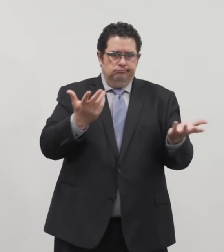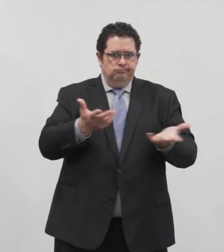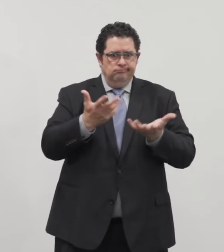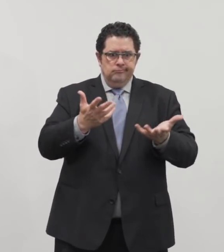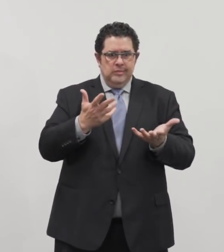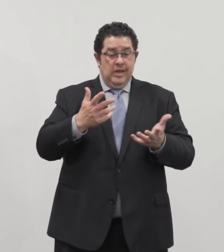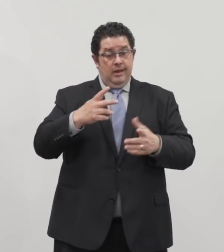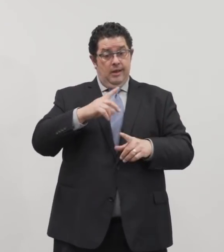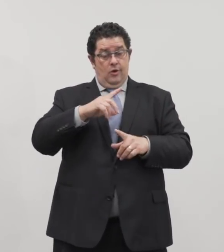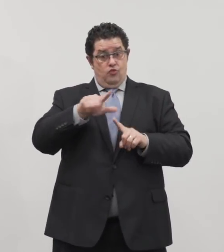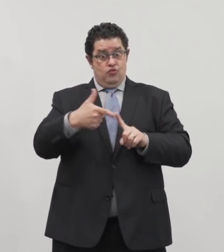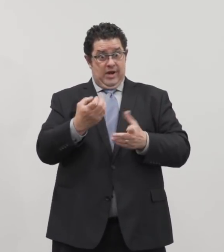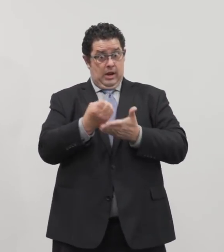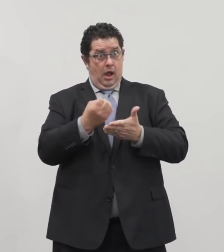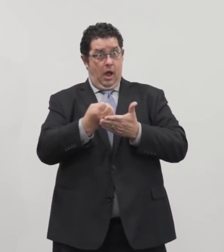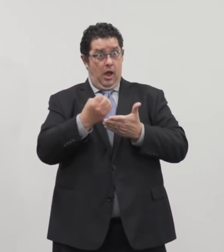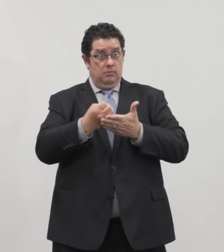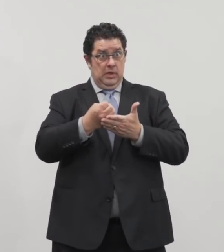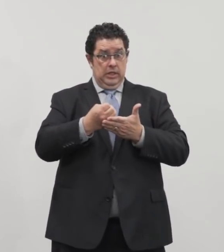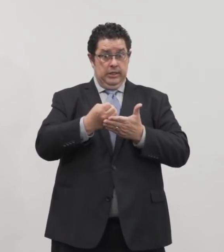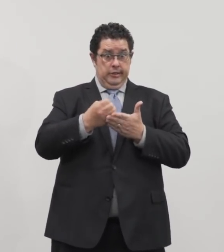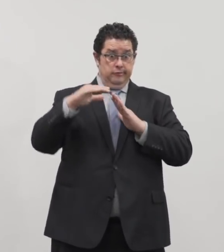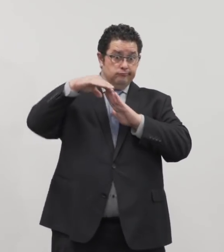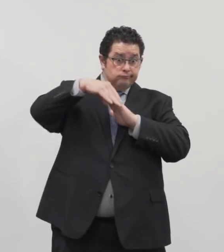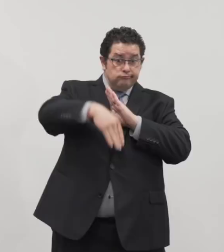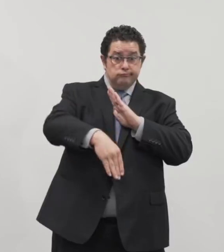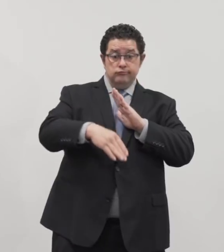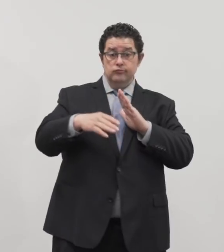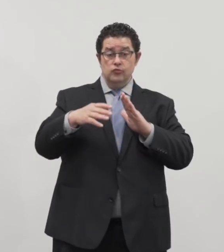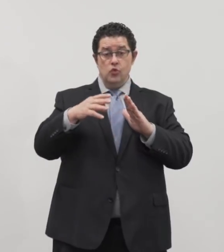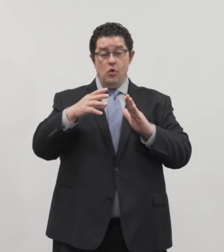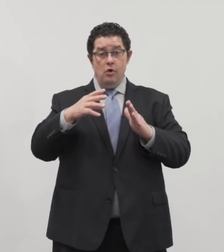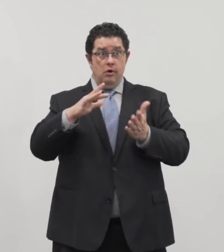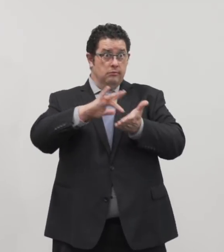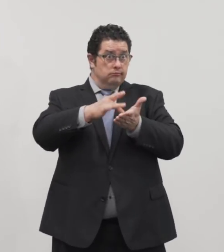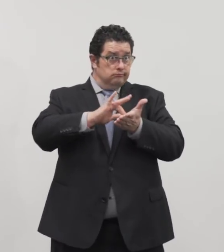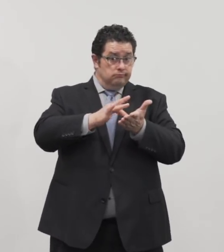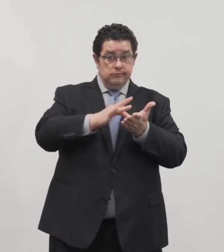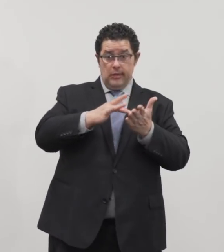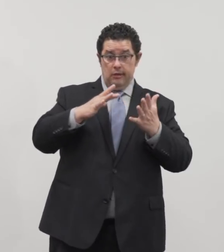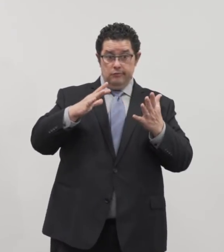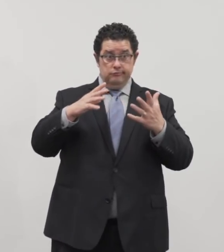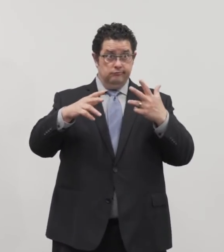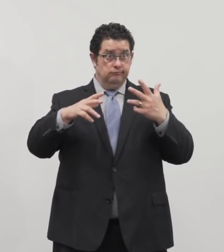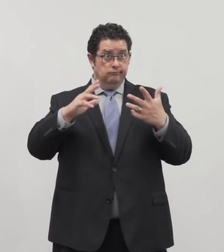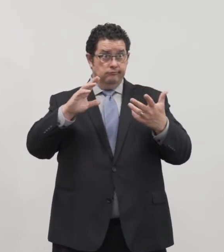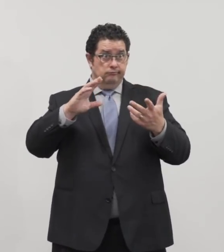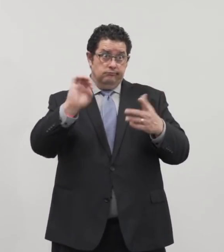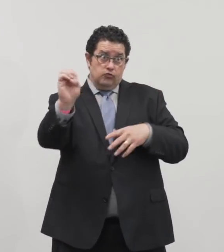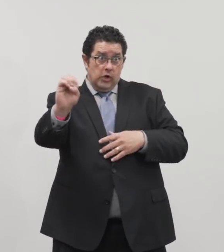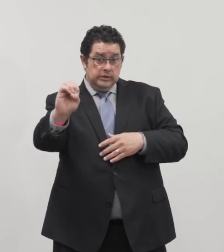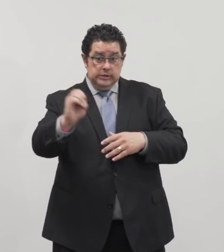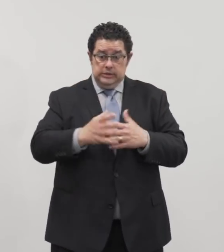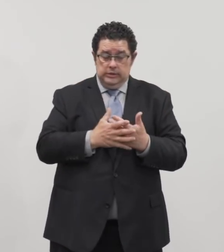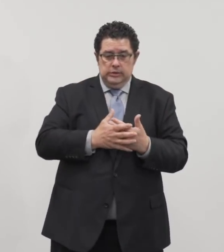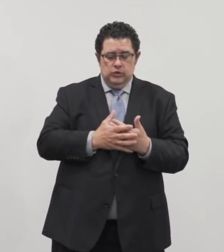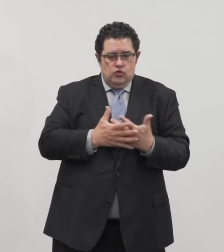a time of high stress and a time of a public health crisis. Those are all variables that will